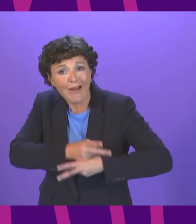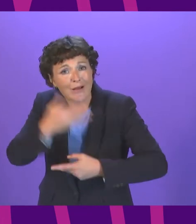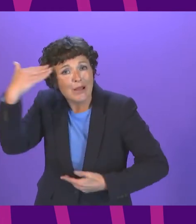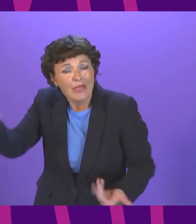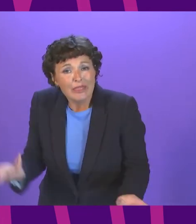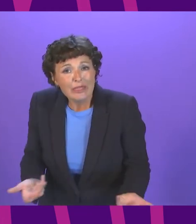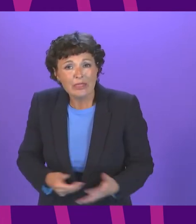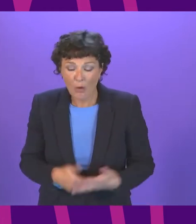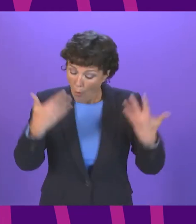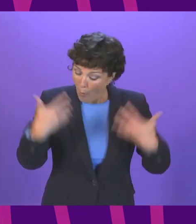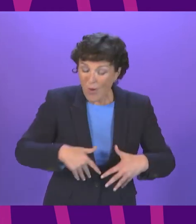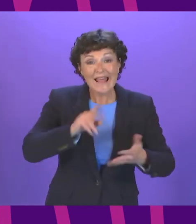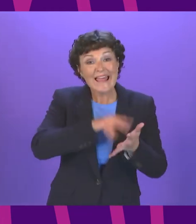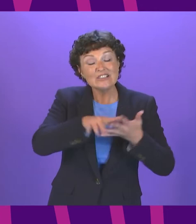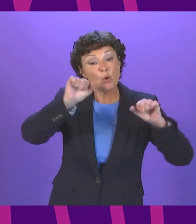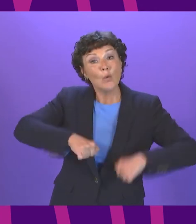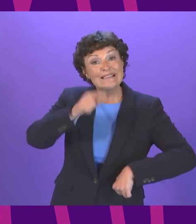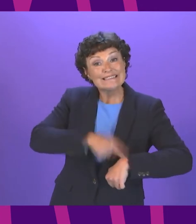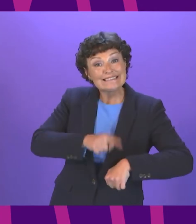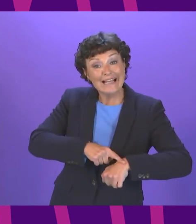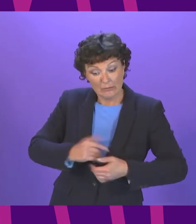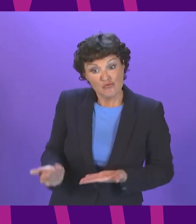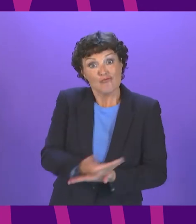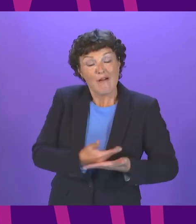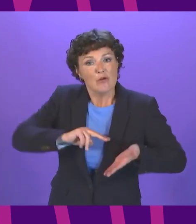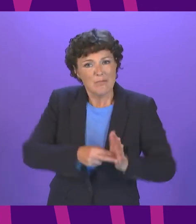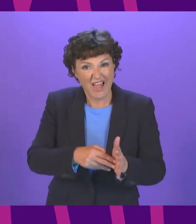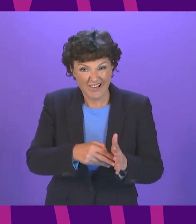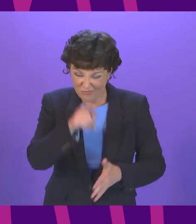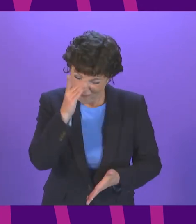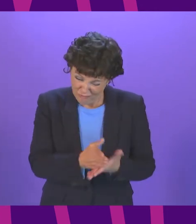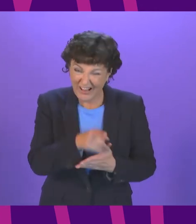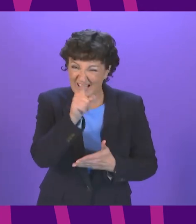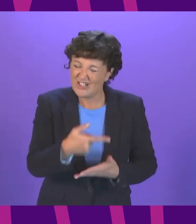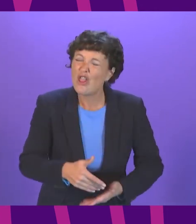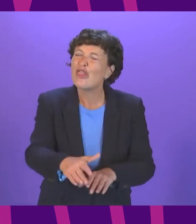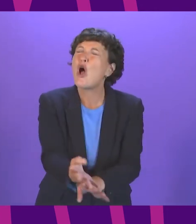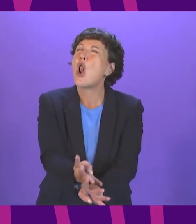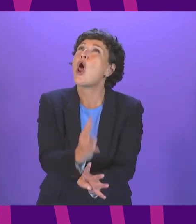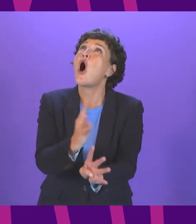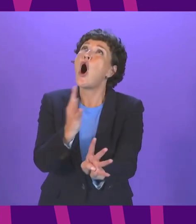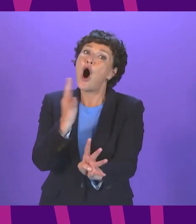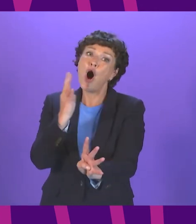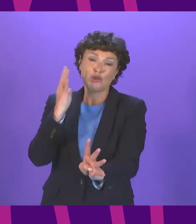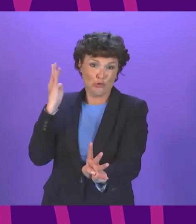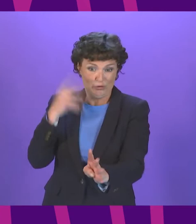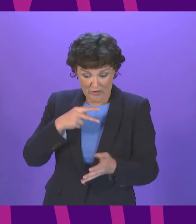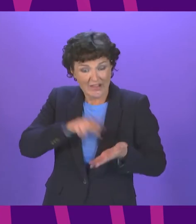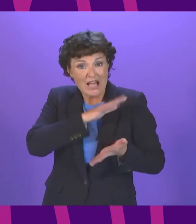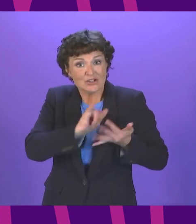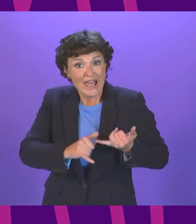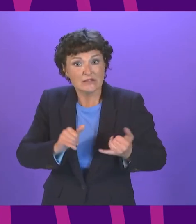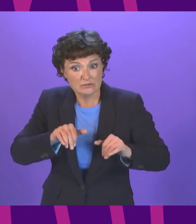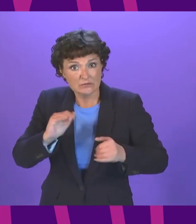SNP's waiting times recovery plan had delivered in three years was the longest queue in the national health service for our most vulnerable